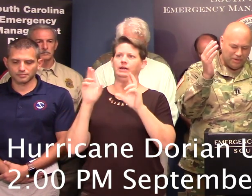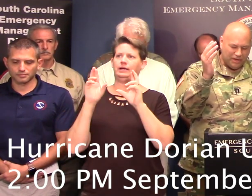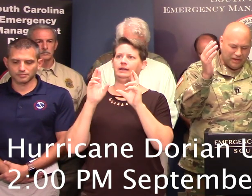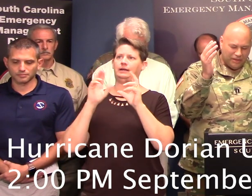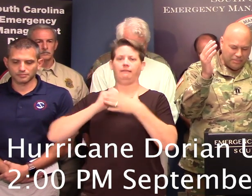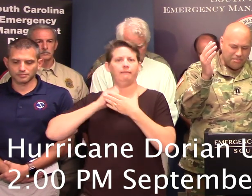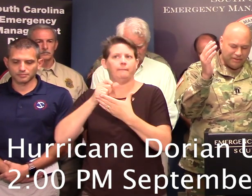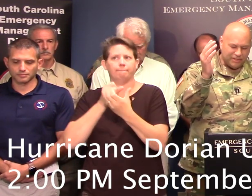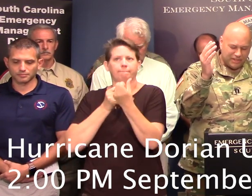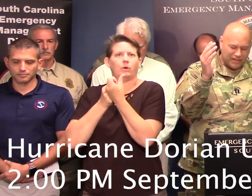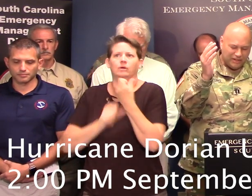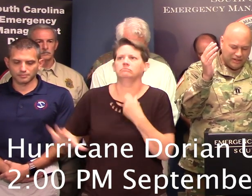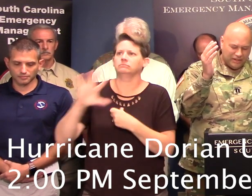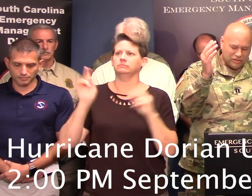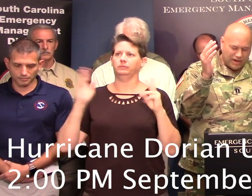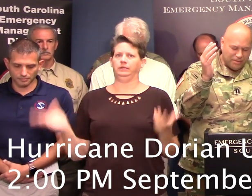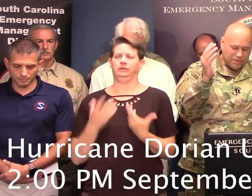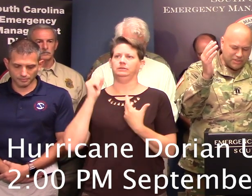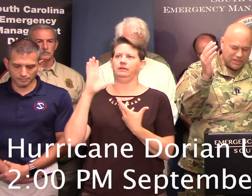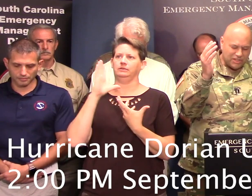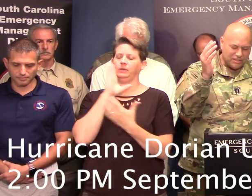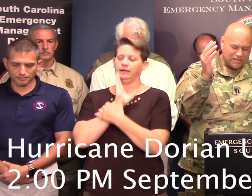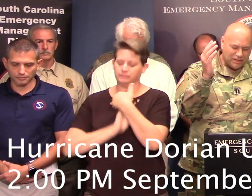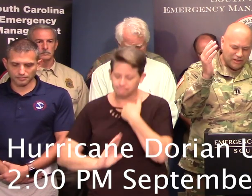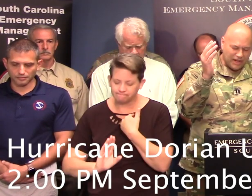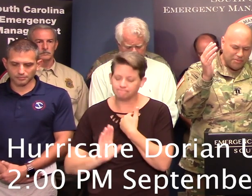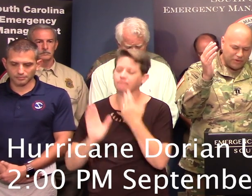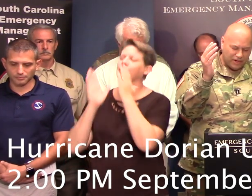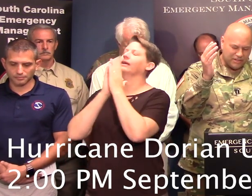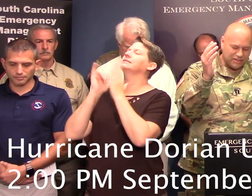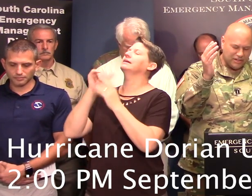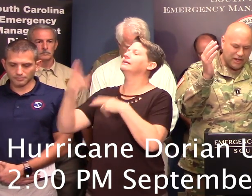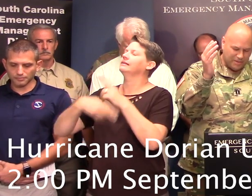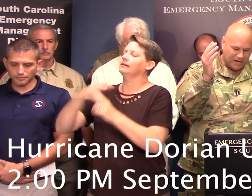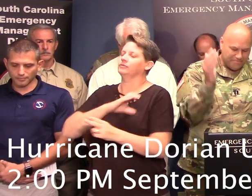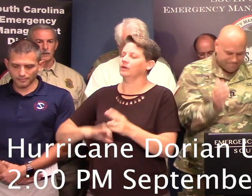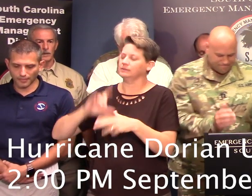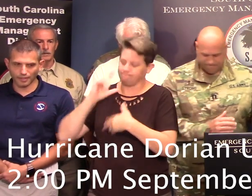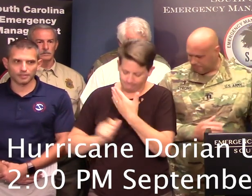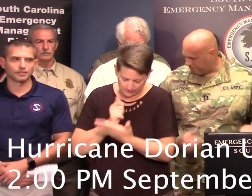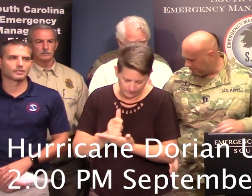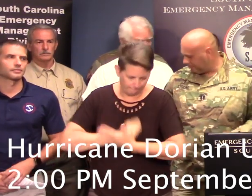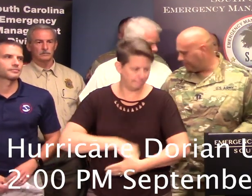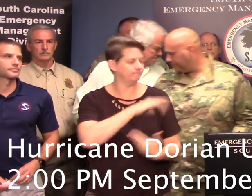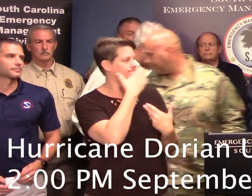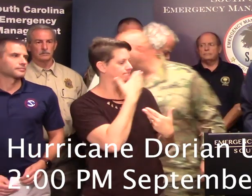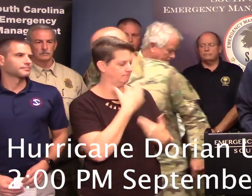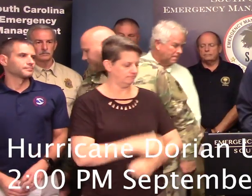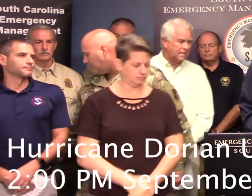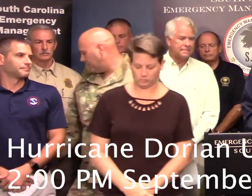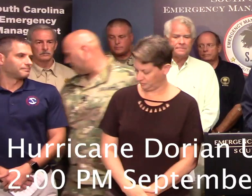and help the people of this state. And so I humbly beseech this in the name of Christ. Amen. Amen. Thank you.